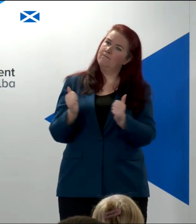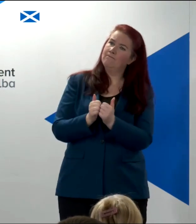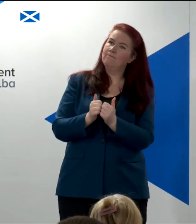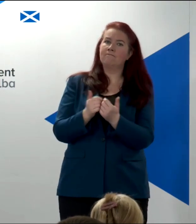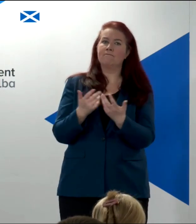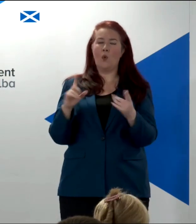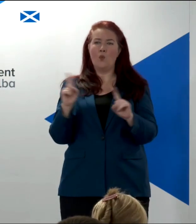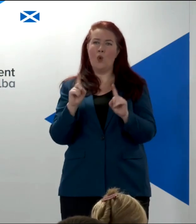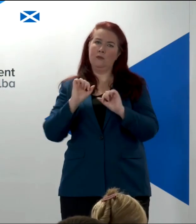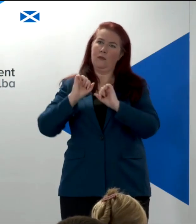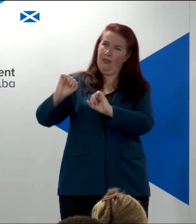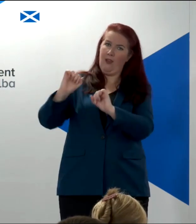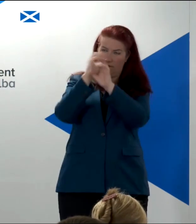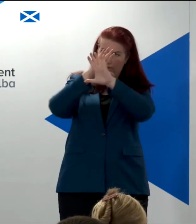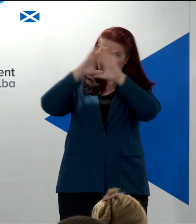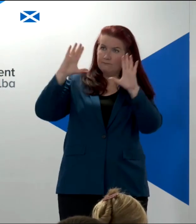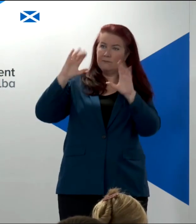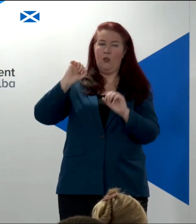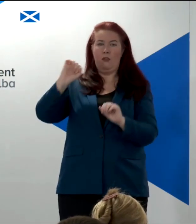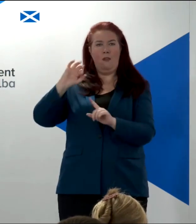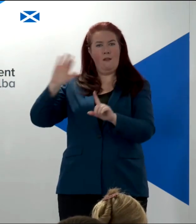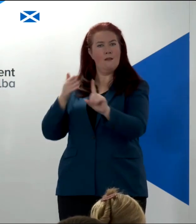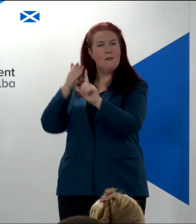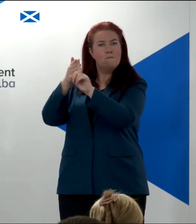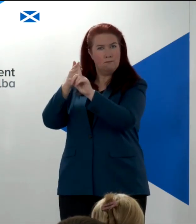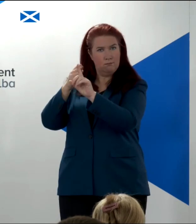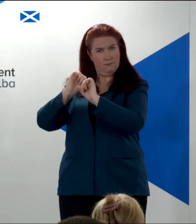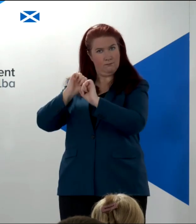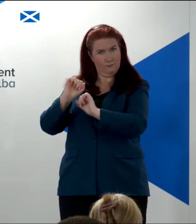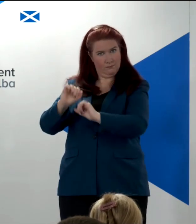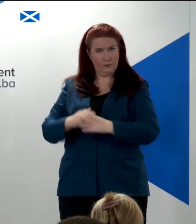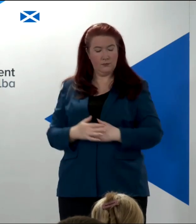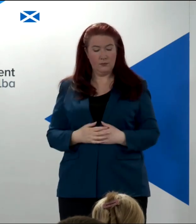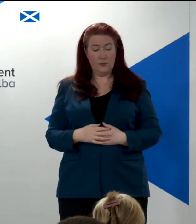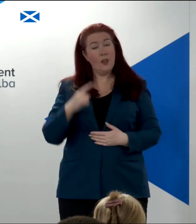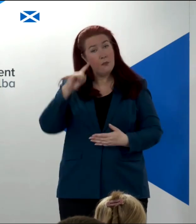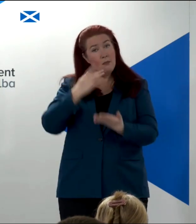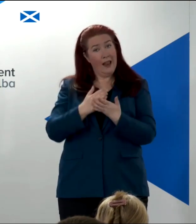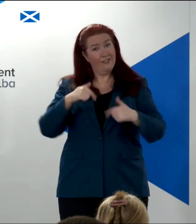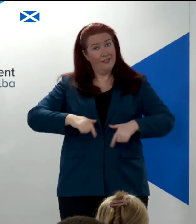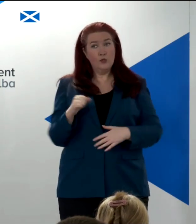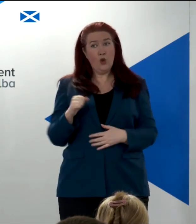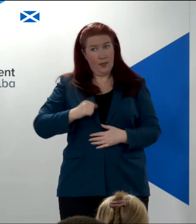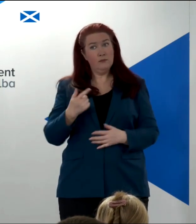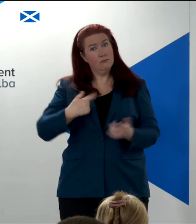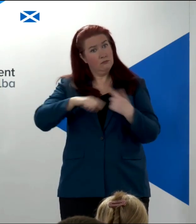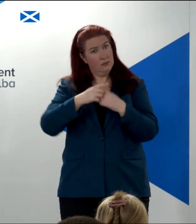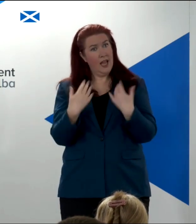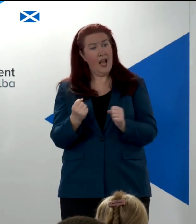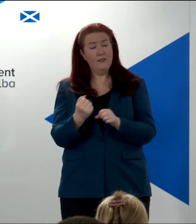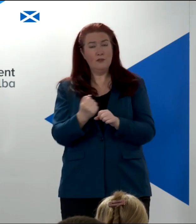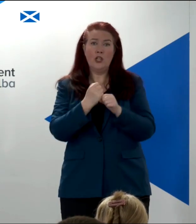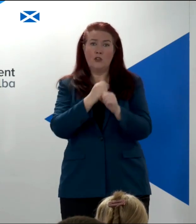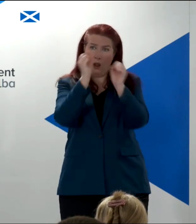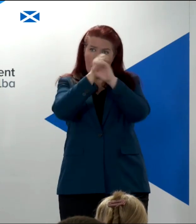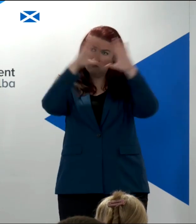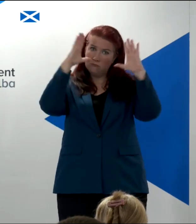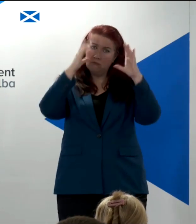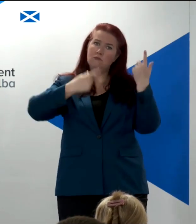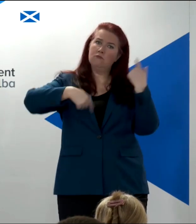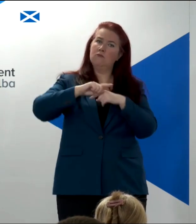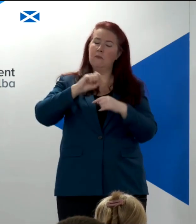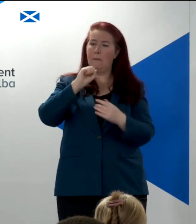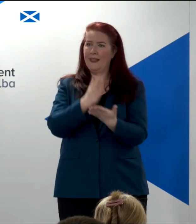or indeed what kind of nation they aspire to be. I believe in Scotland we have a similar general consensus, a belief